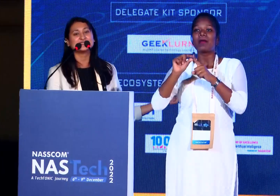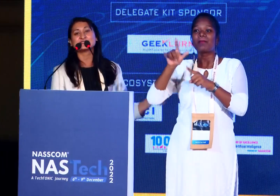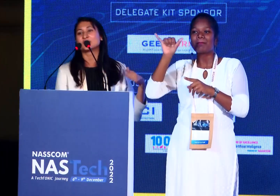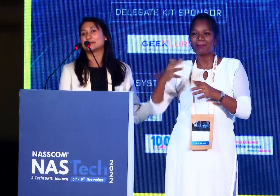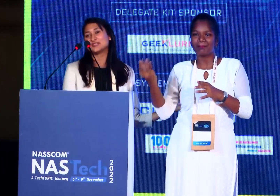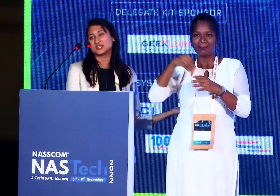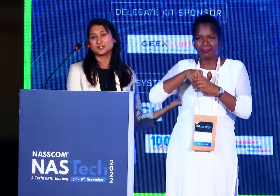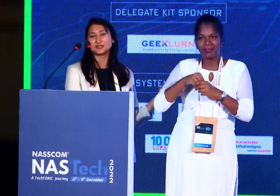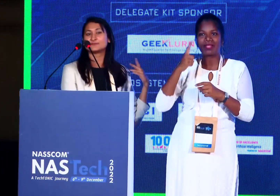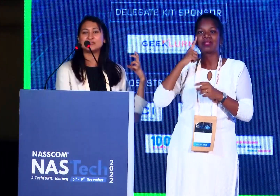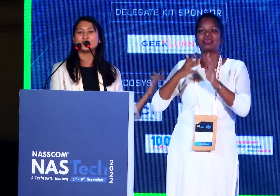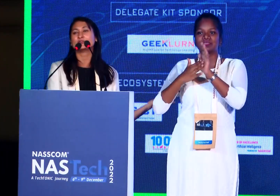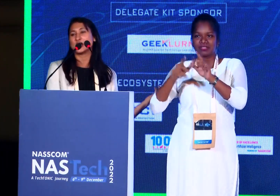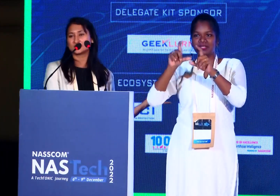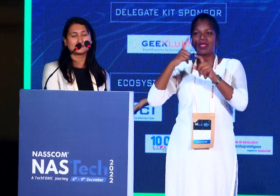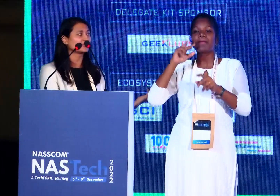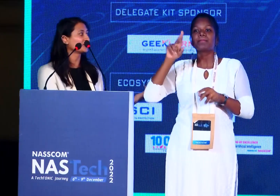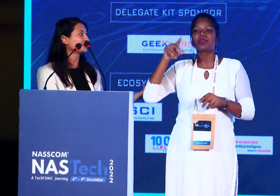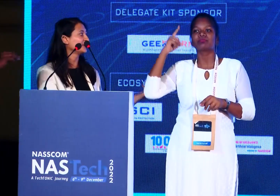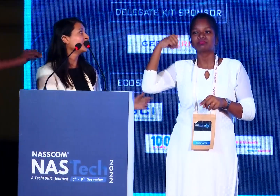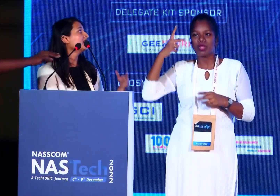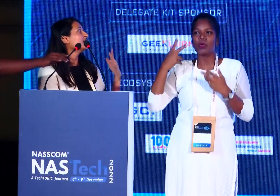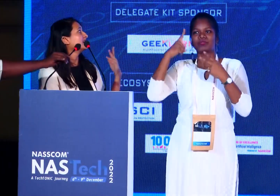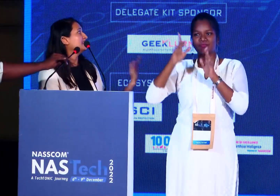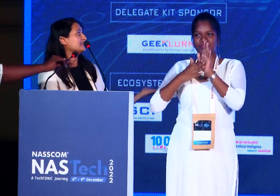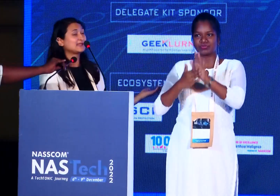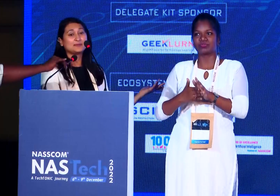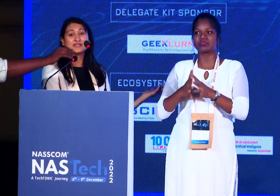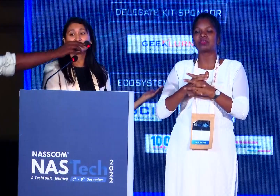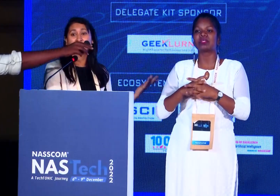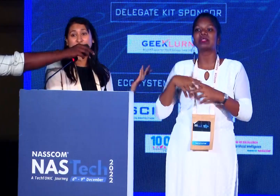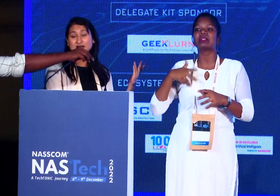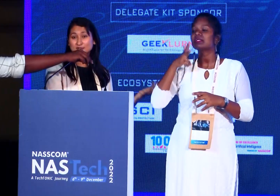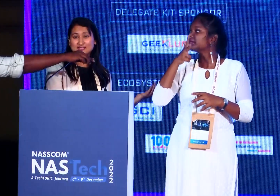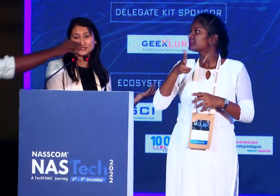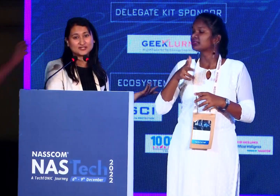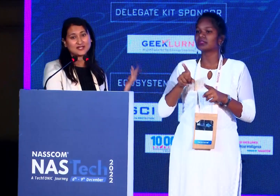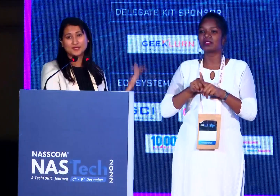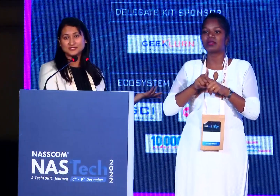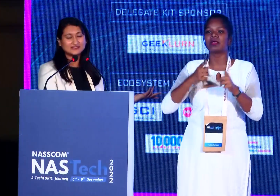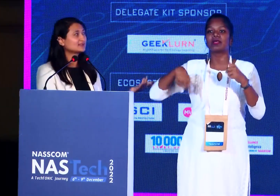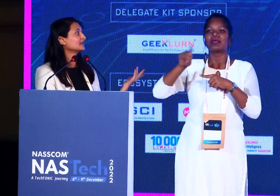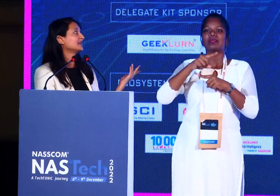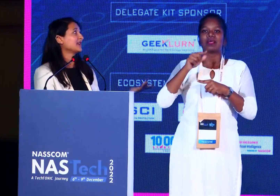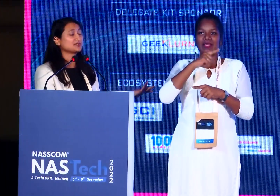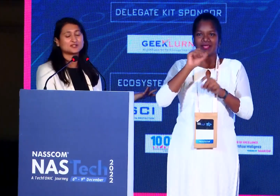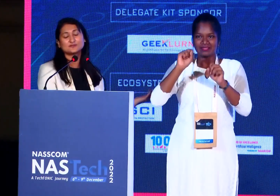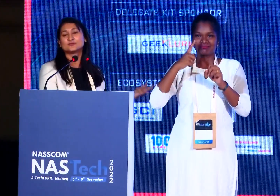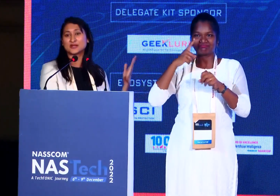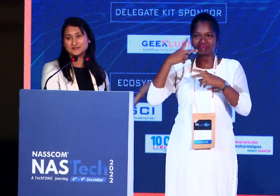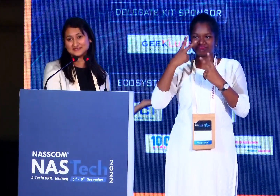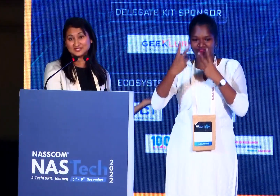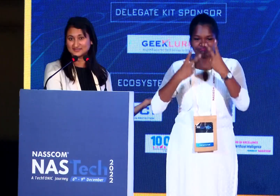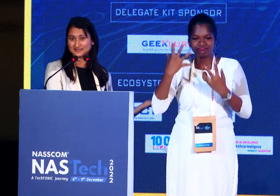either signals or imaging to give meaningful outcomes out of it. Let us say, be it cardiovascular anomalies or detection